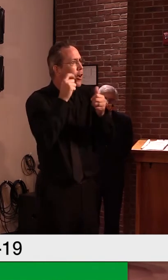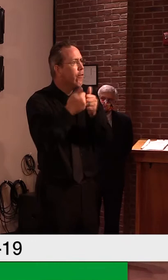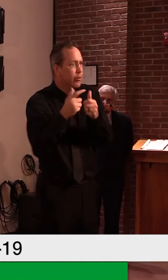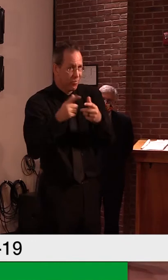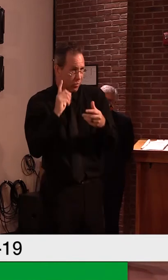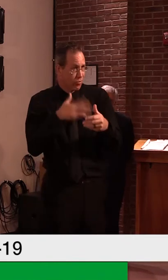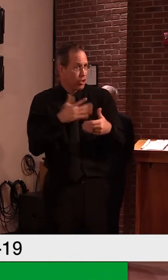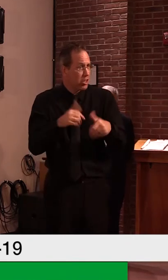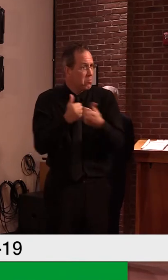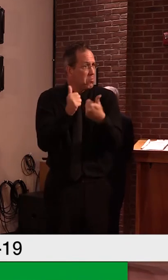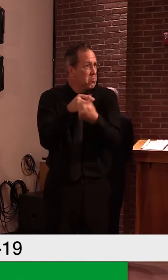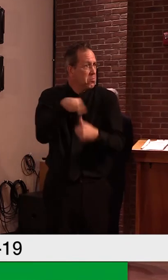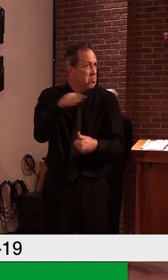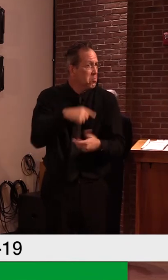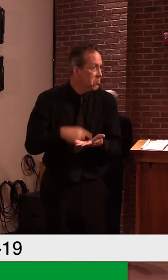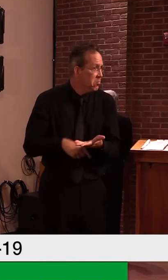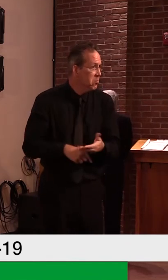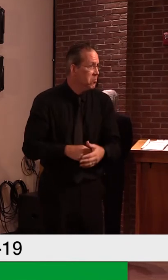Guy Page.